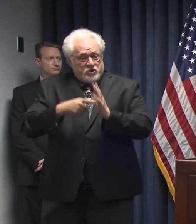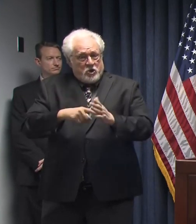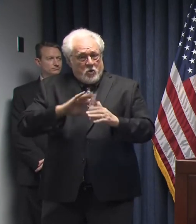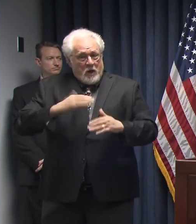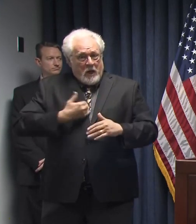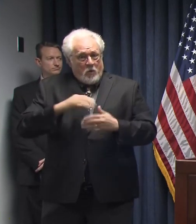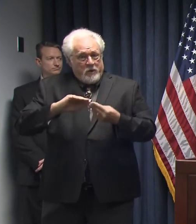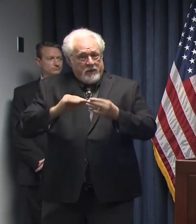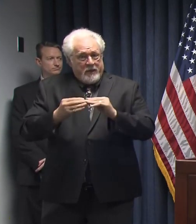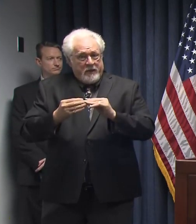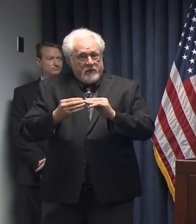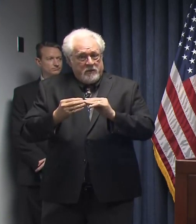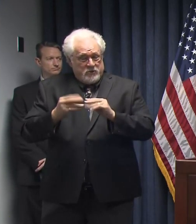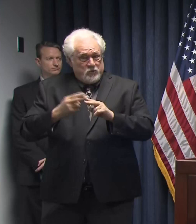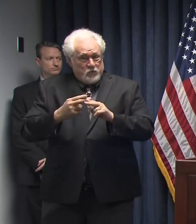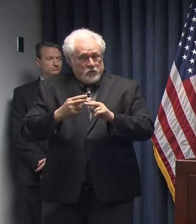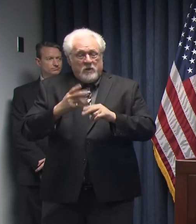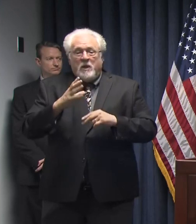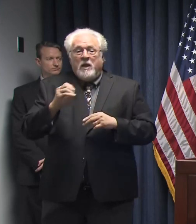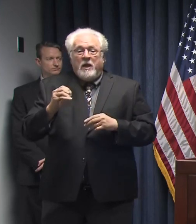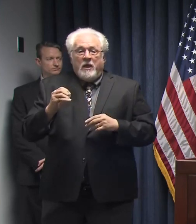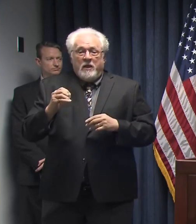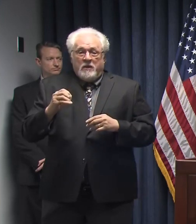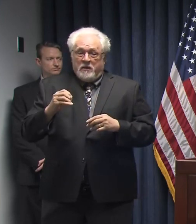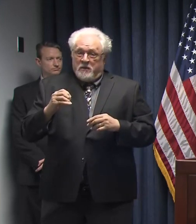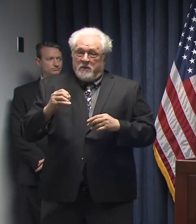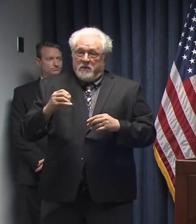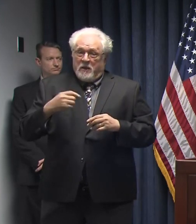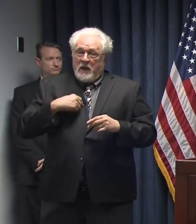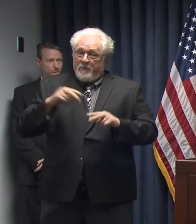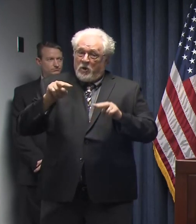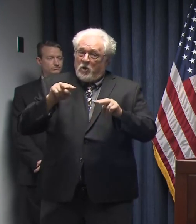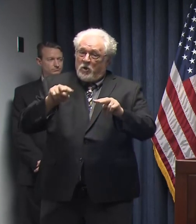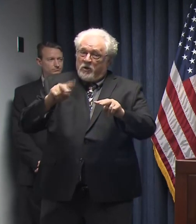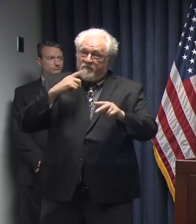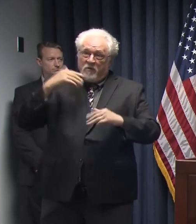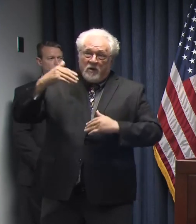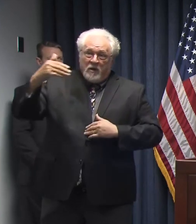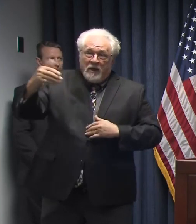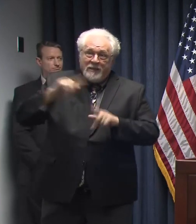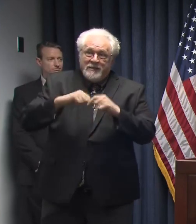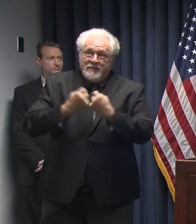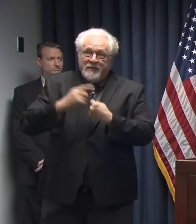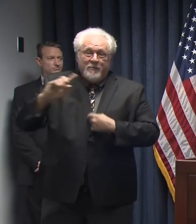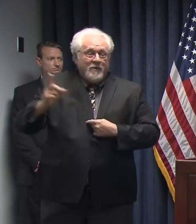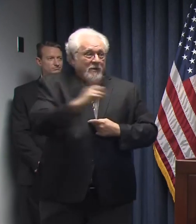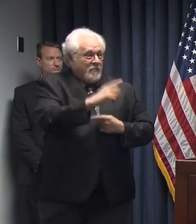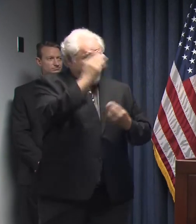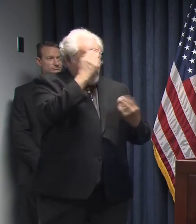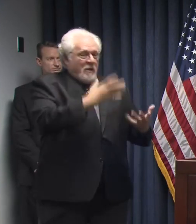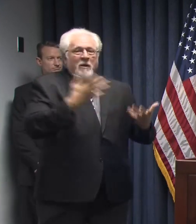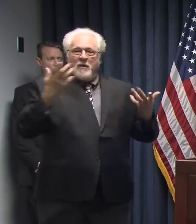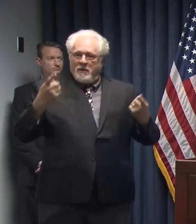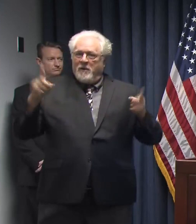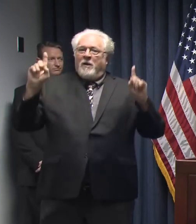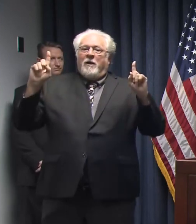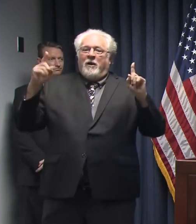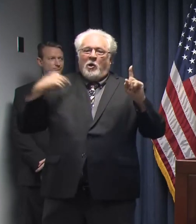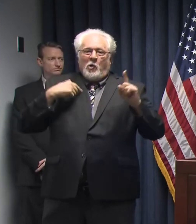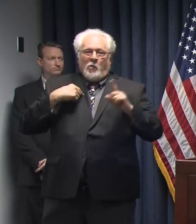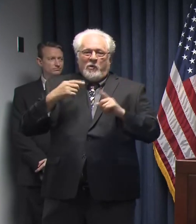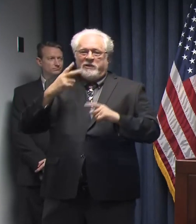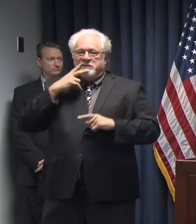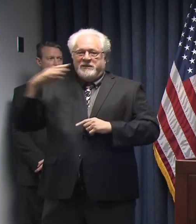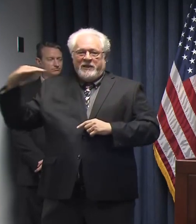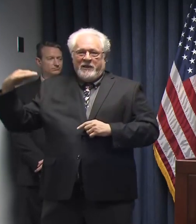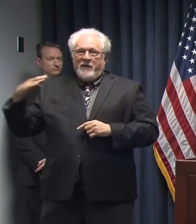soon. And I'm looking for the day when my team comes to me and they tell me, aha, we see